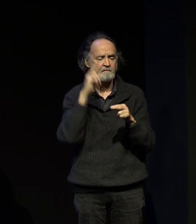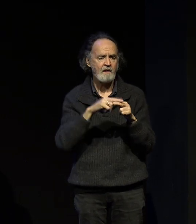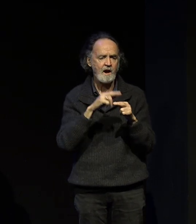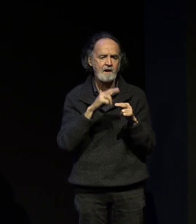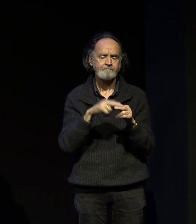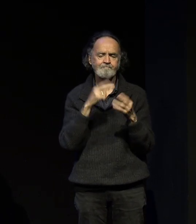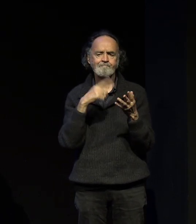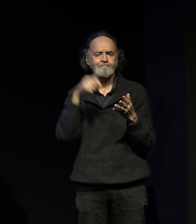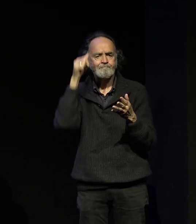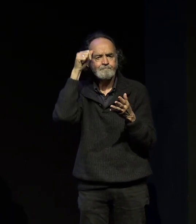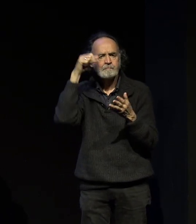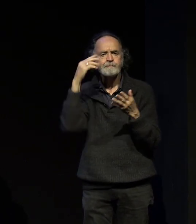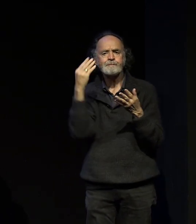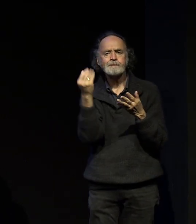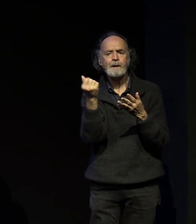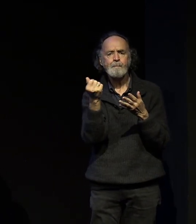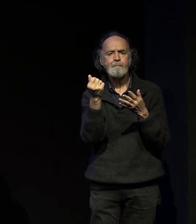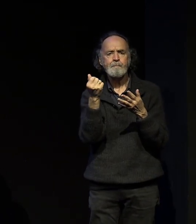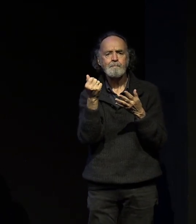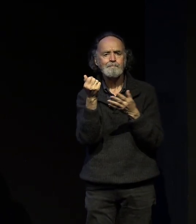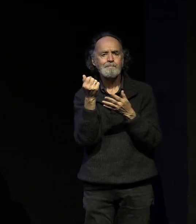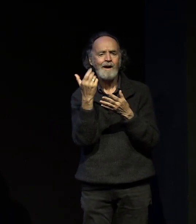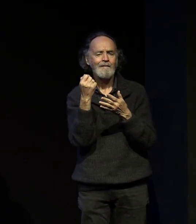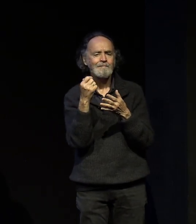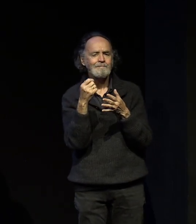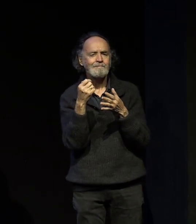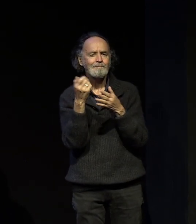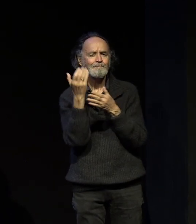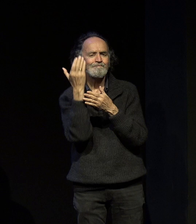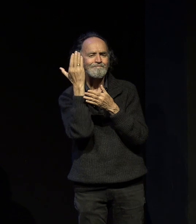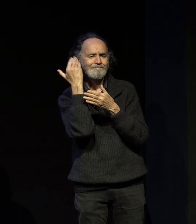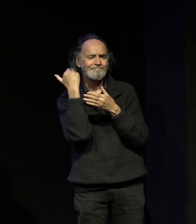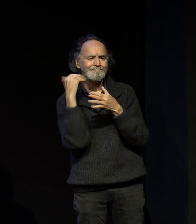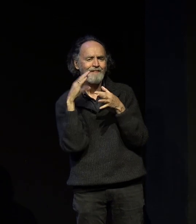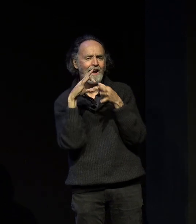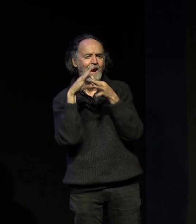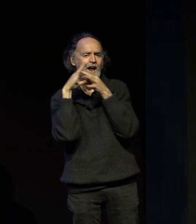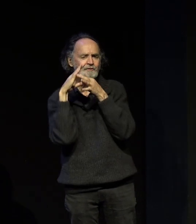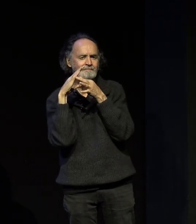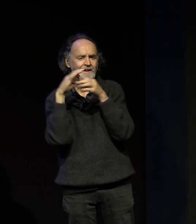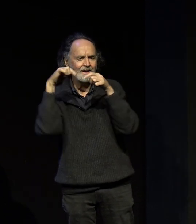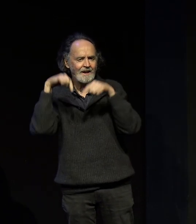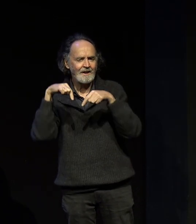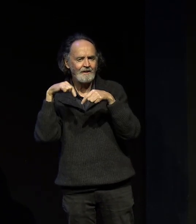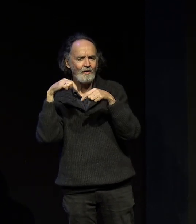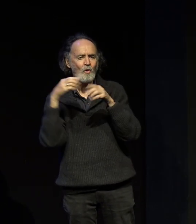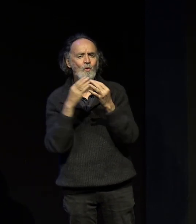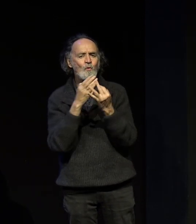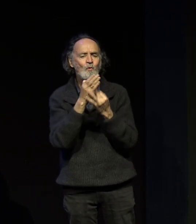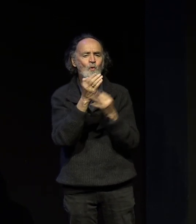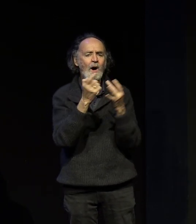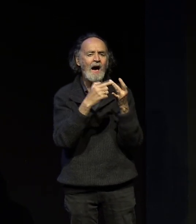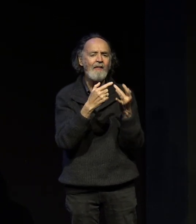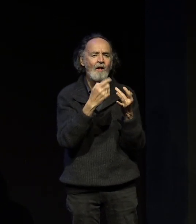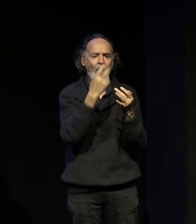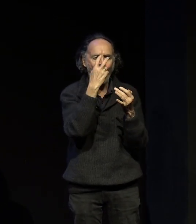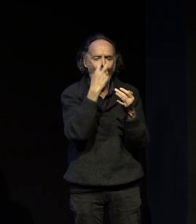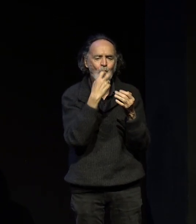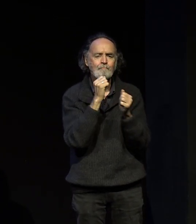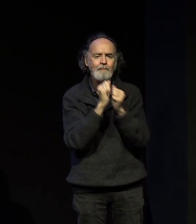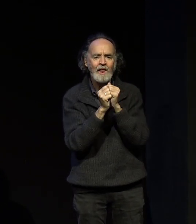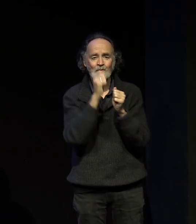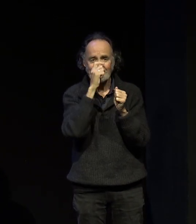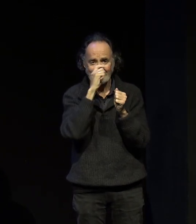some of you may have a connection with us through previous through other members of the family through children who have been here before